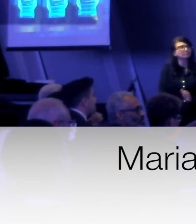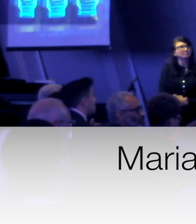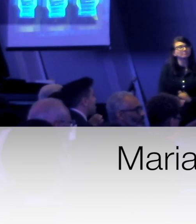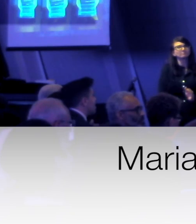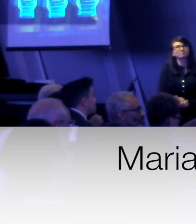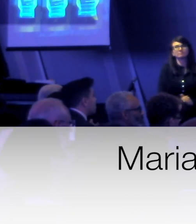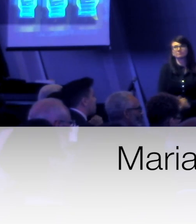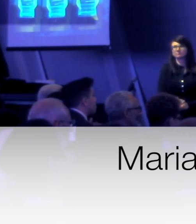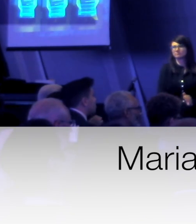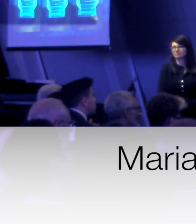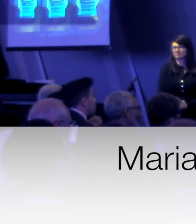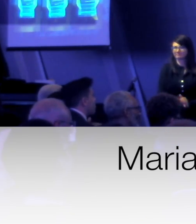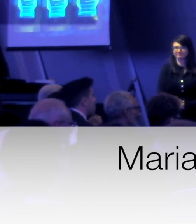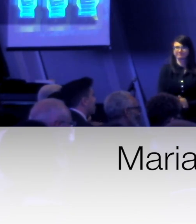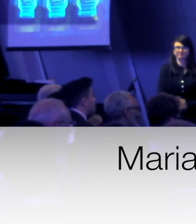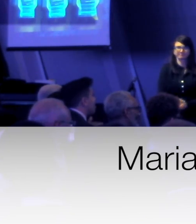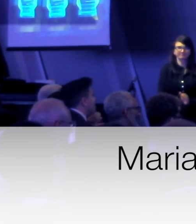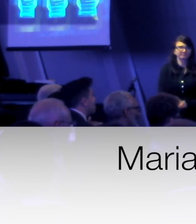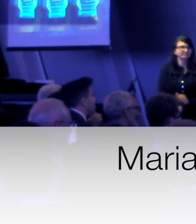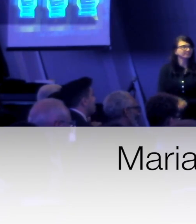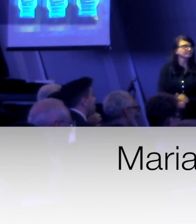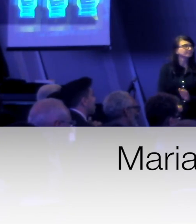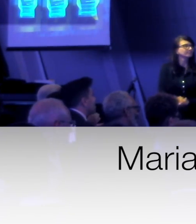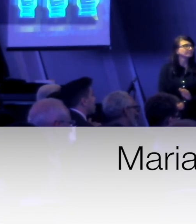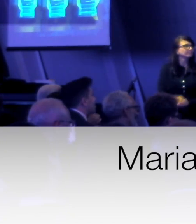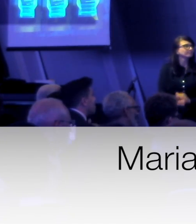to Marianne Meyer Wong. Congratulations.